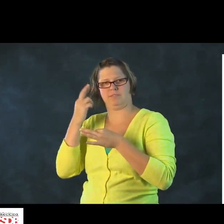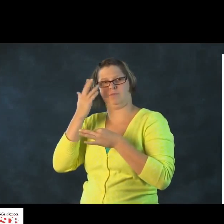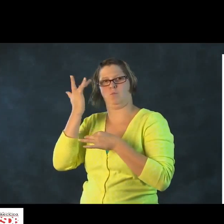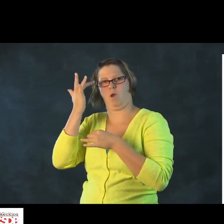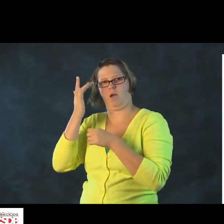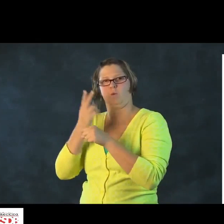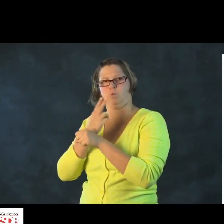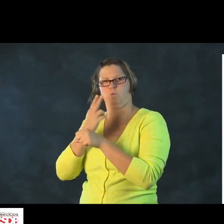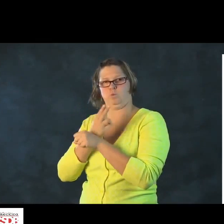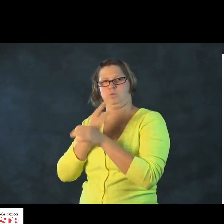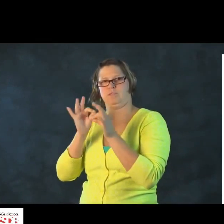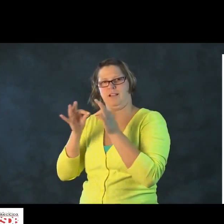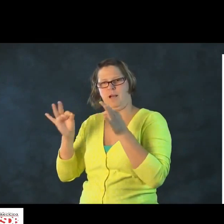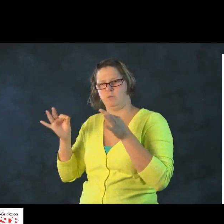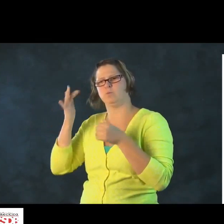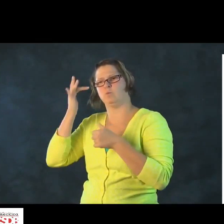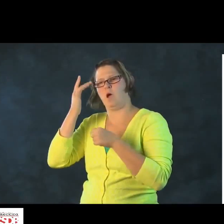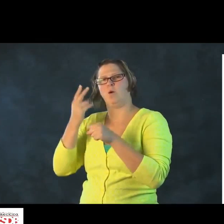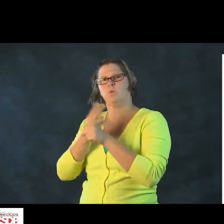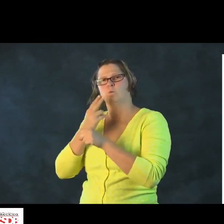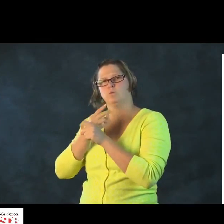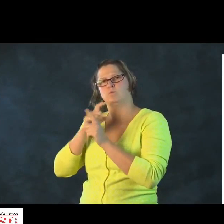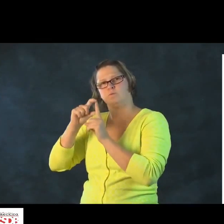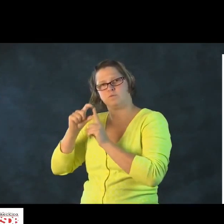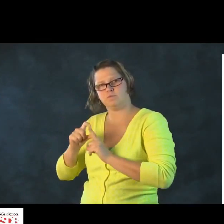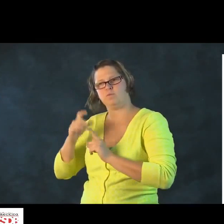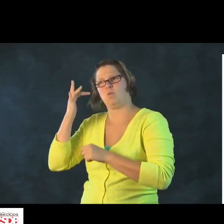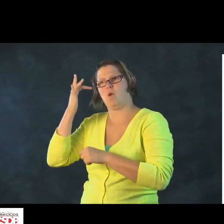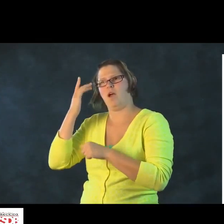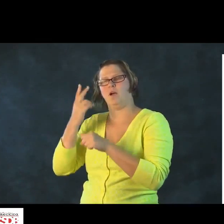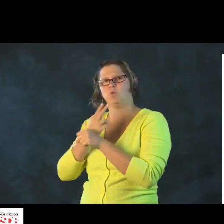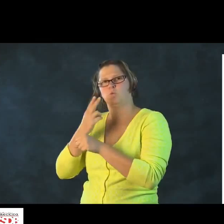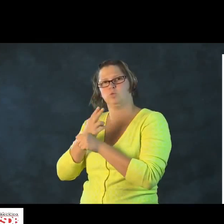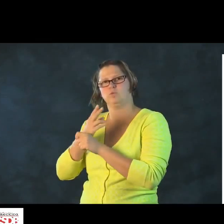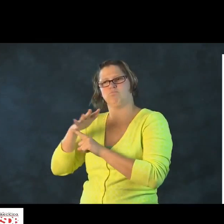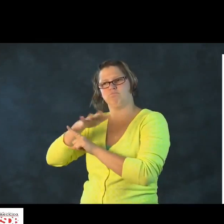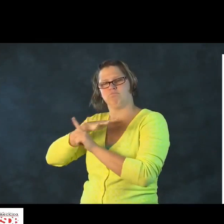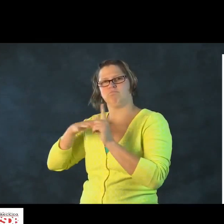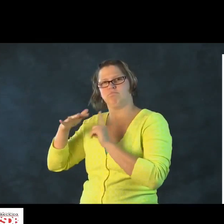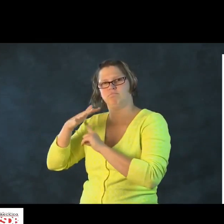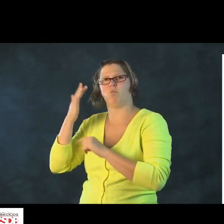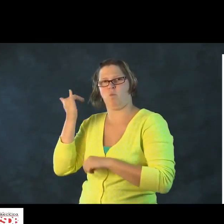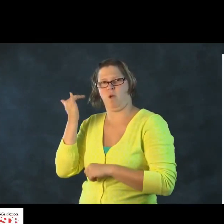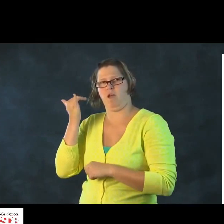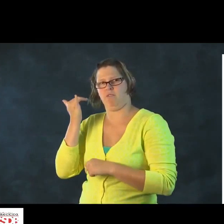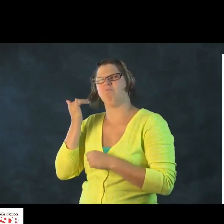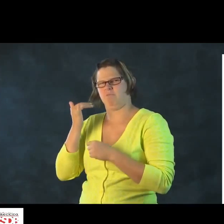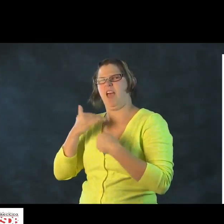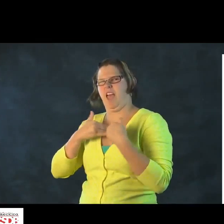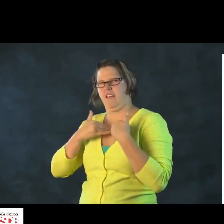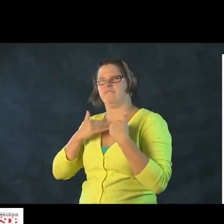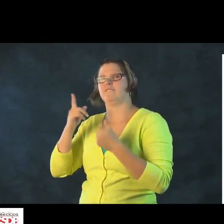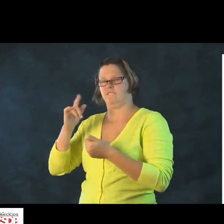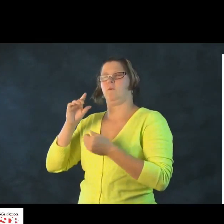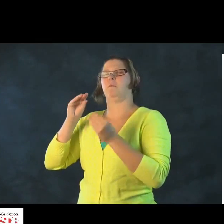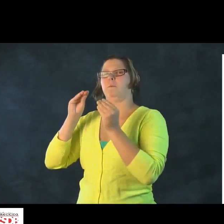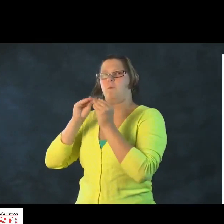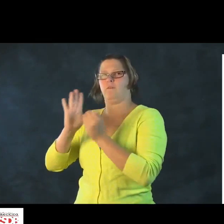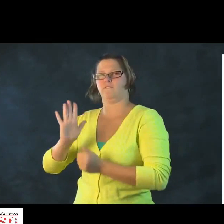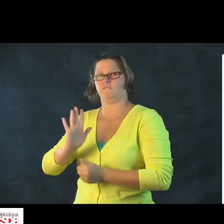It is explained to you. You give the reasons why you utilize language, why you use certain terms in certain context.